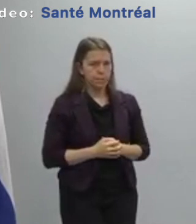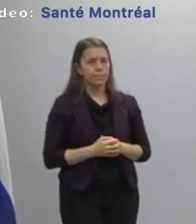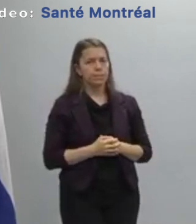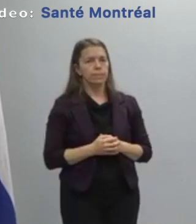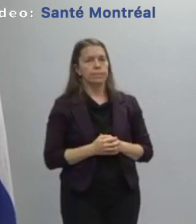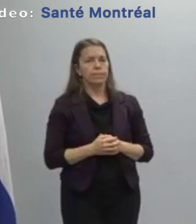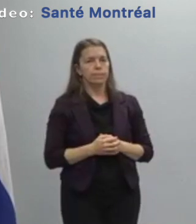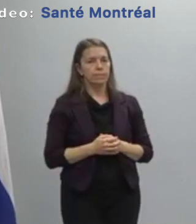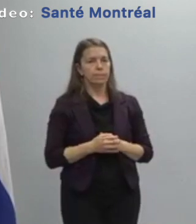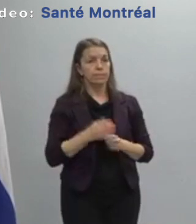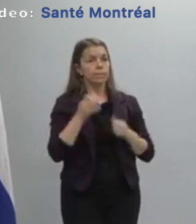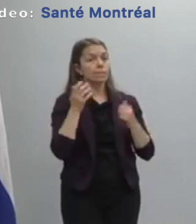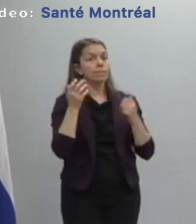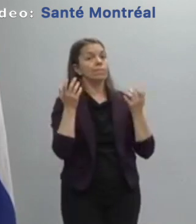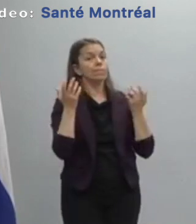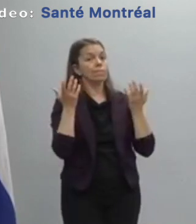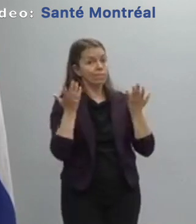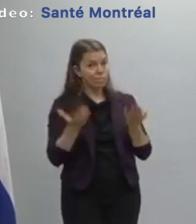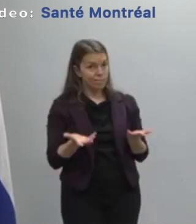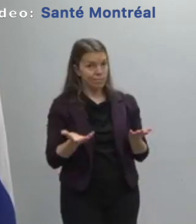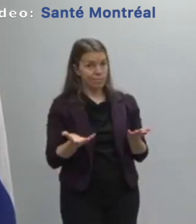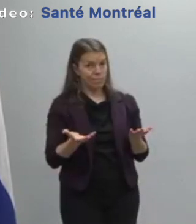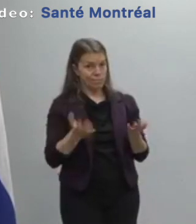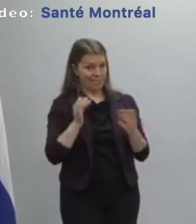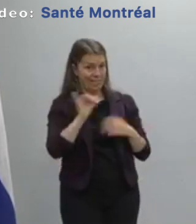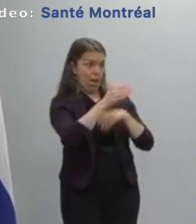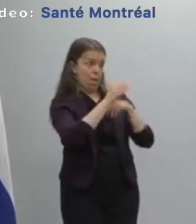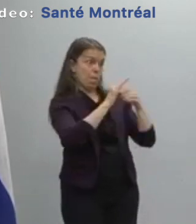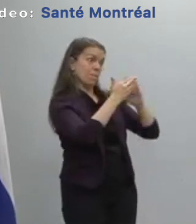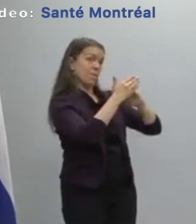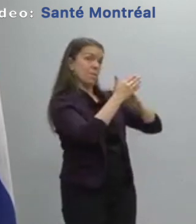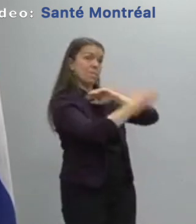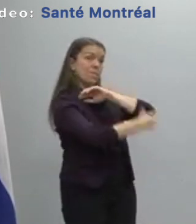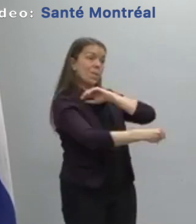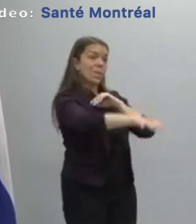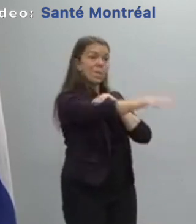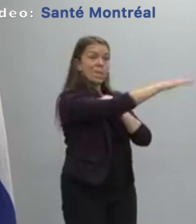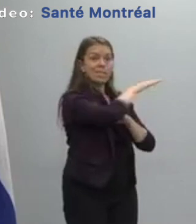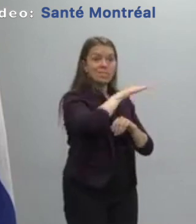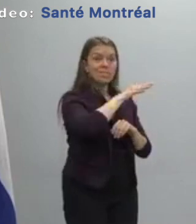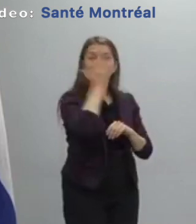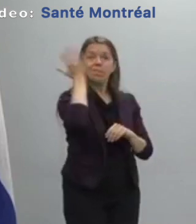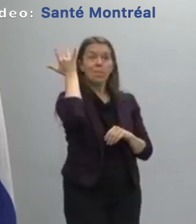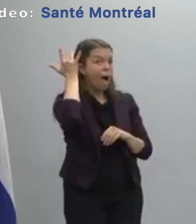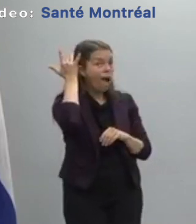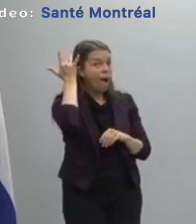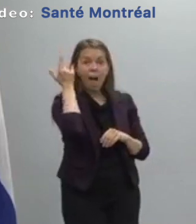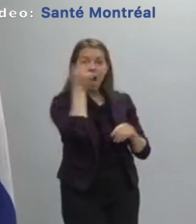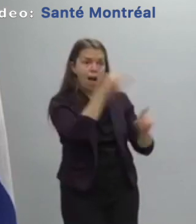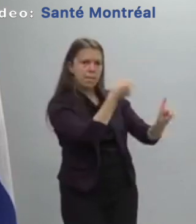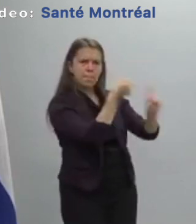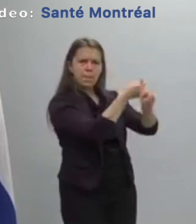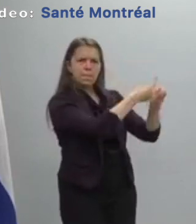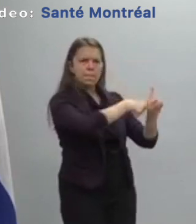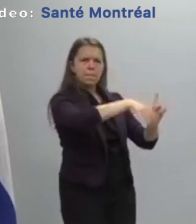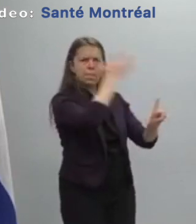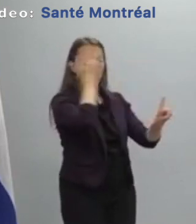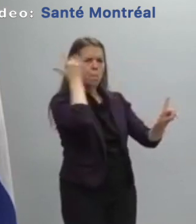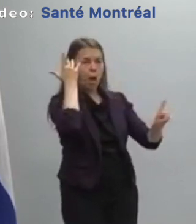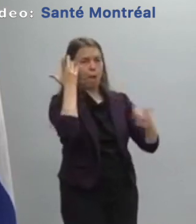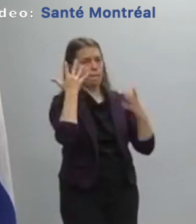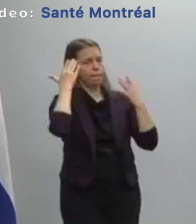living in small apartments difficulty in the application of the public health measures and of course